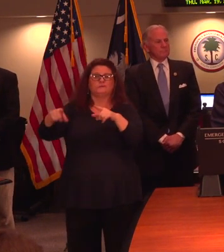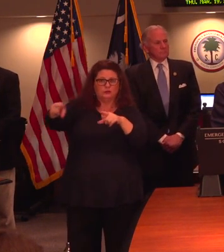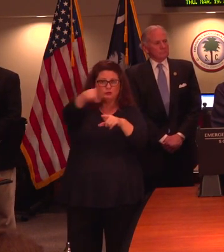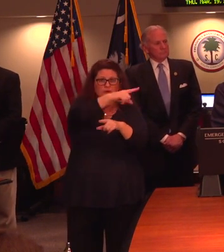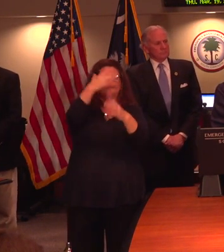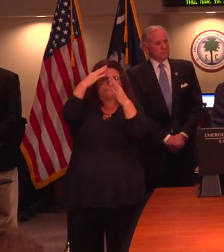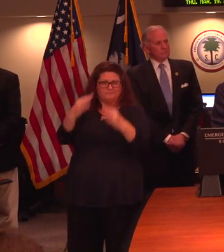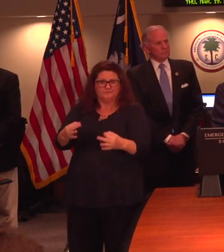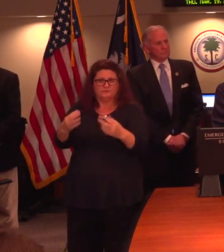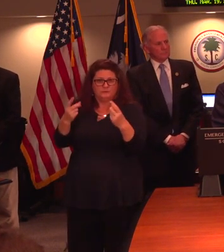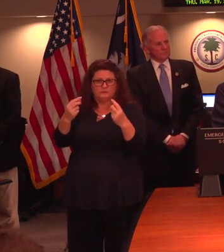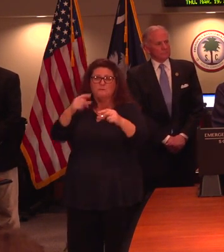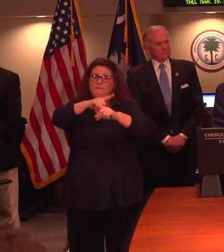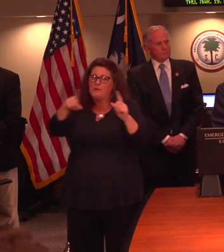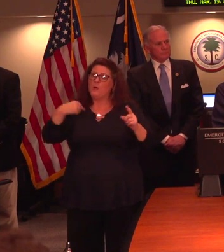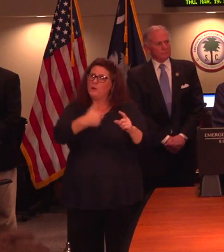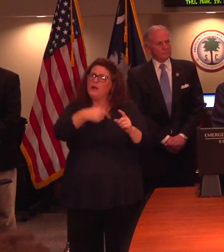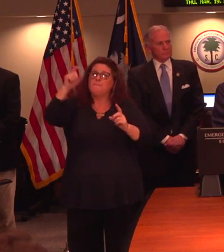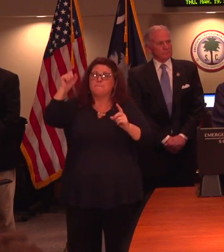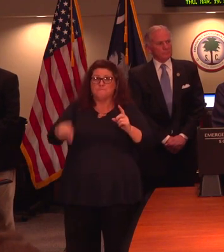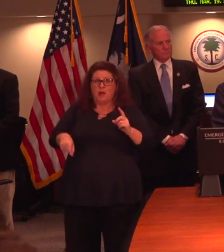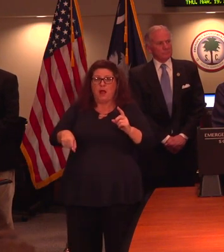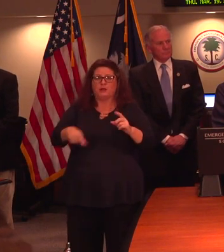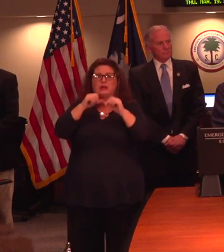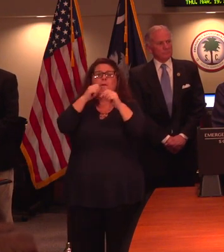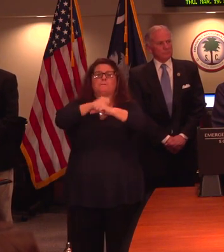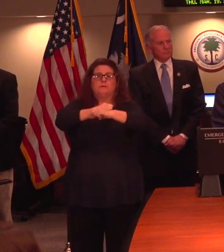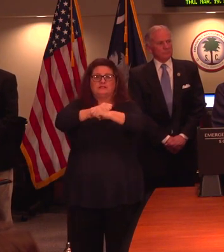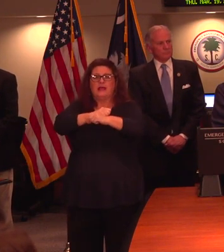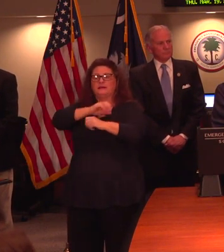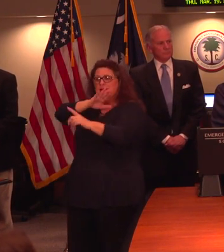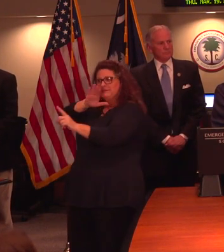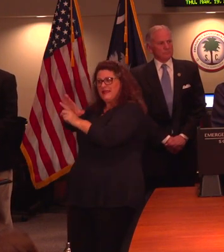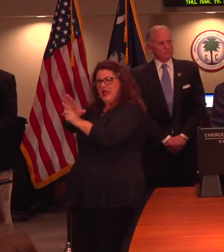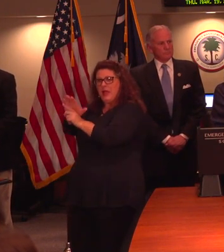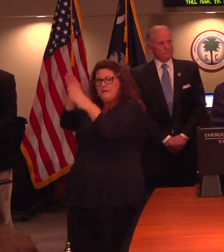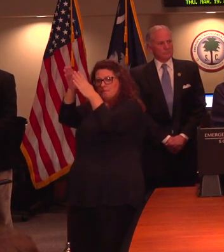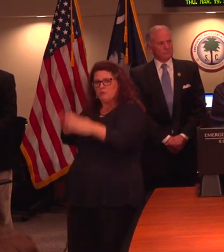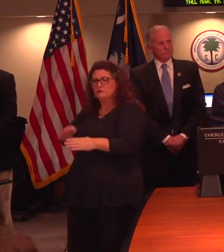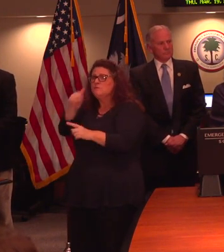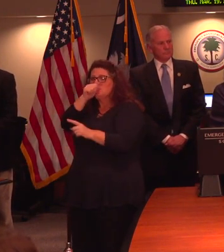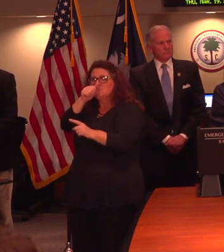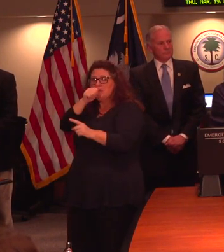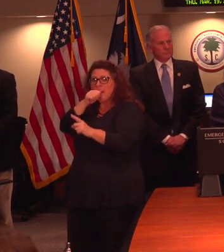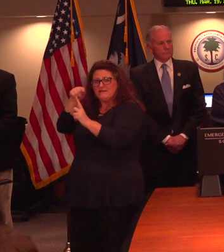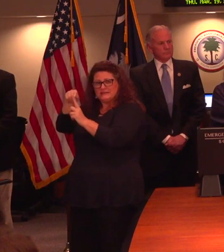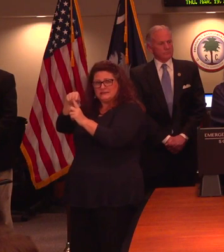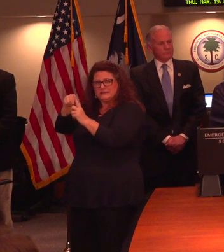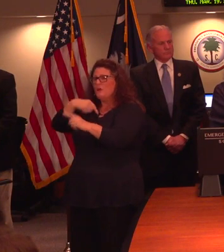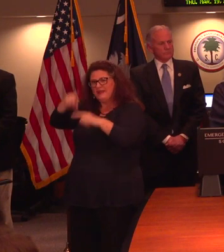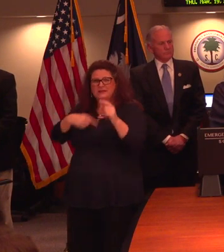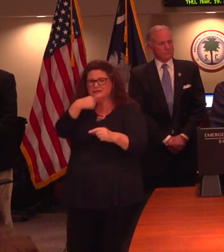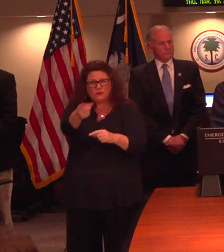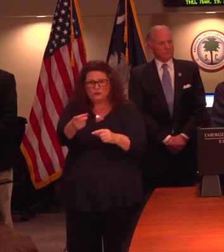we are obligated and we're required to protect every individual's private health information. And hospitals and